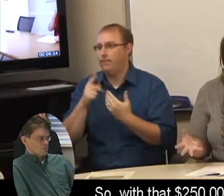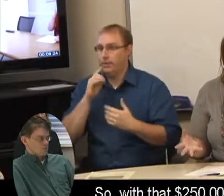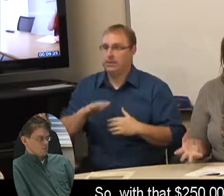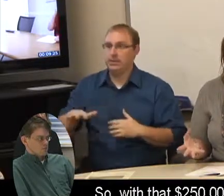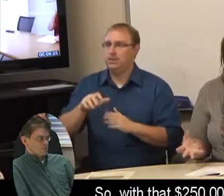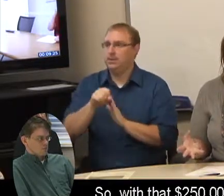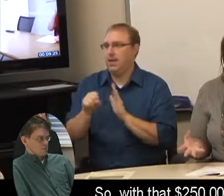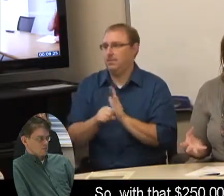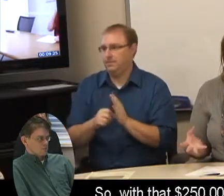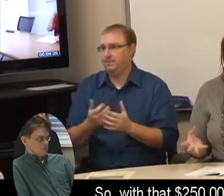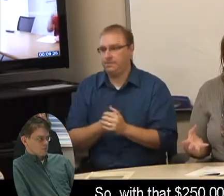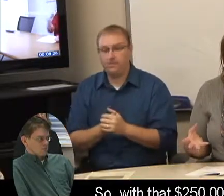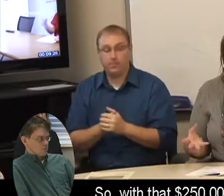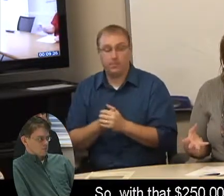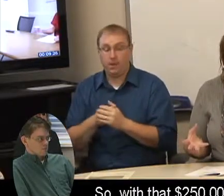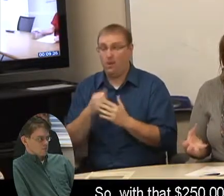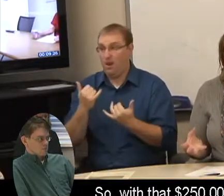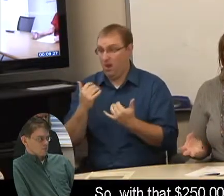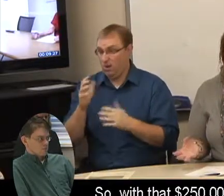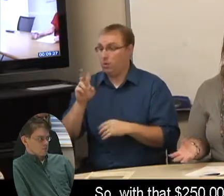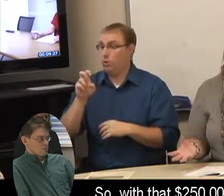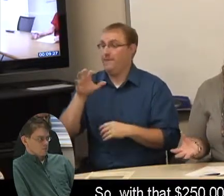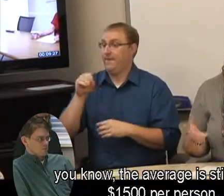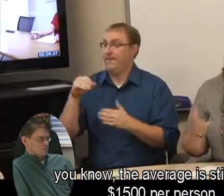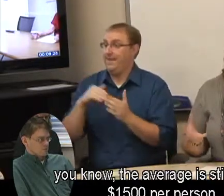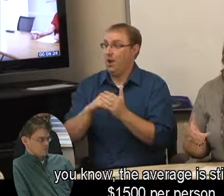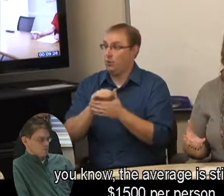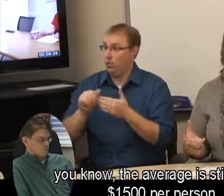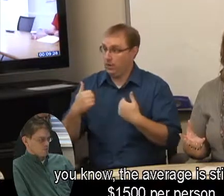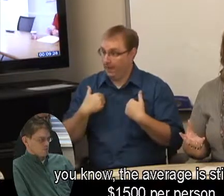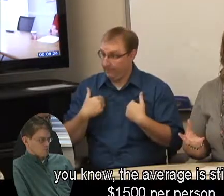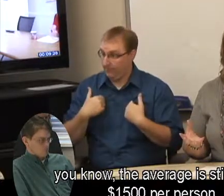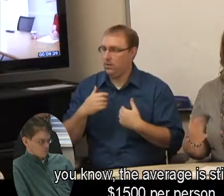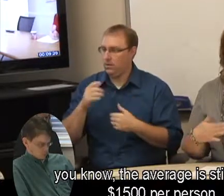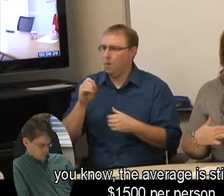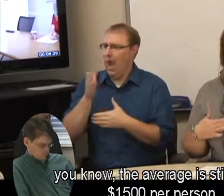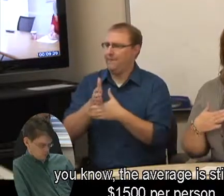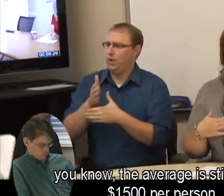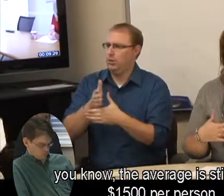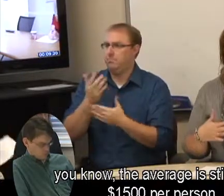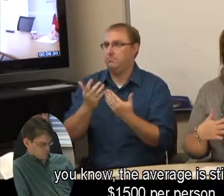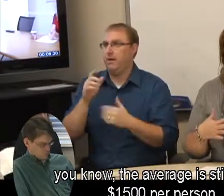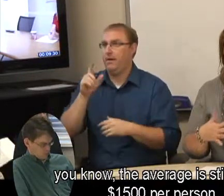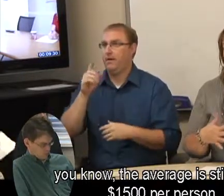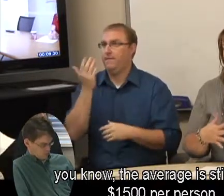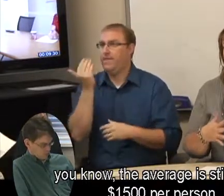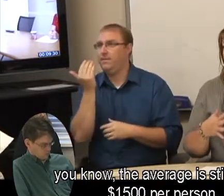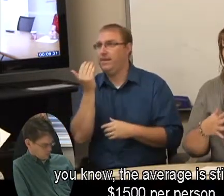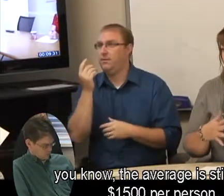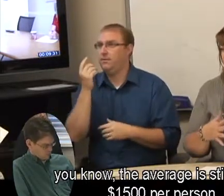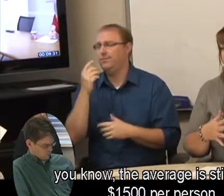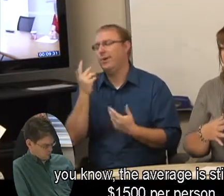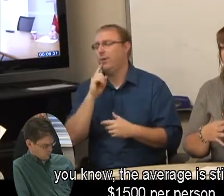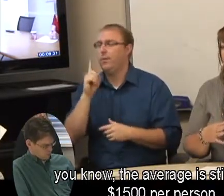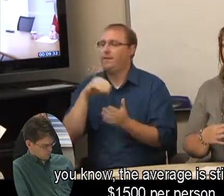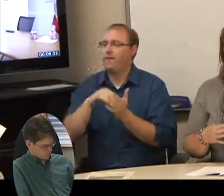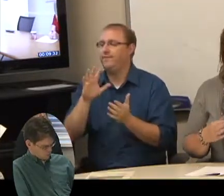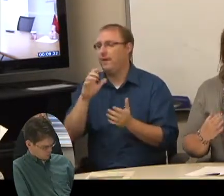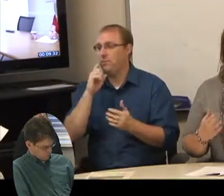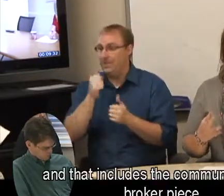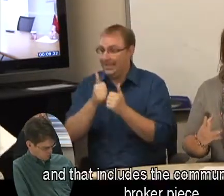So with that $250,000, you know, the average is still around $1,500 per person,